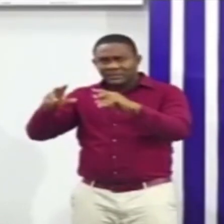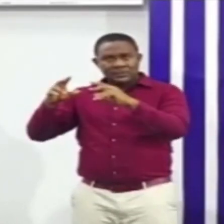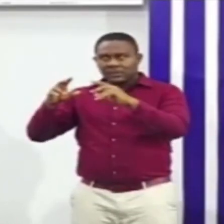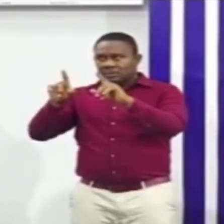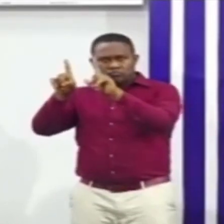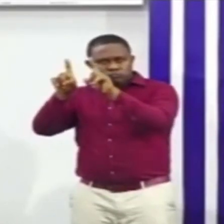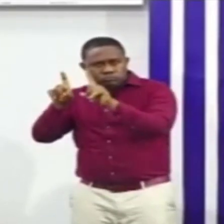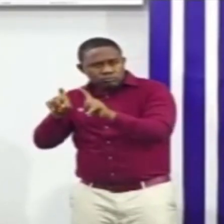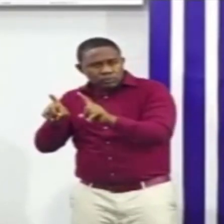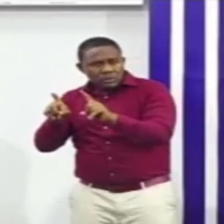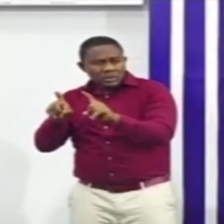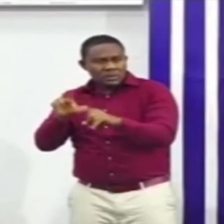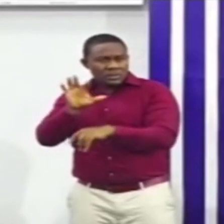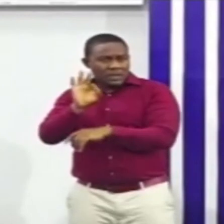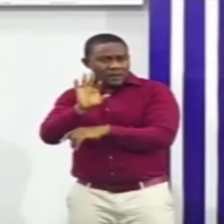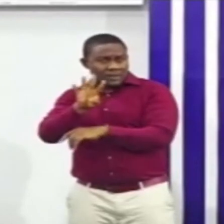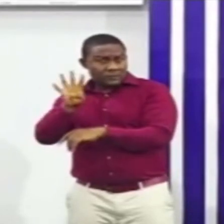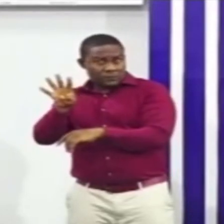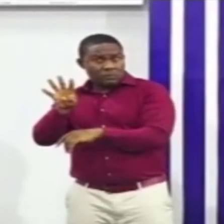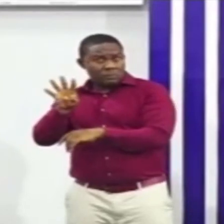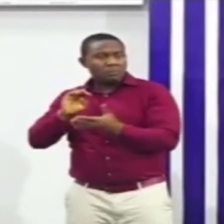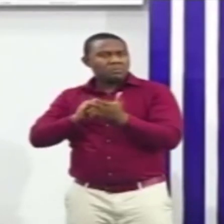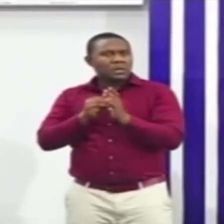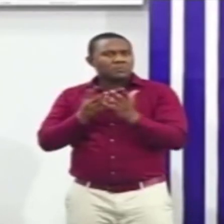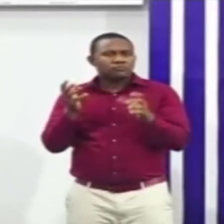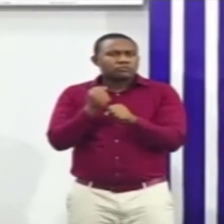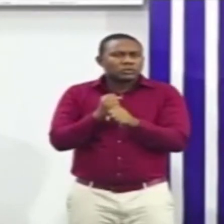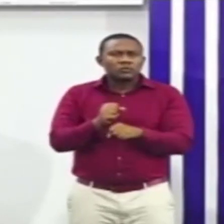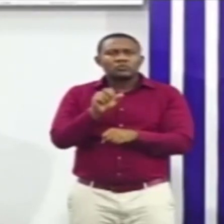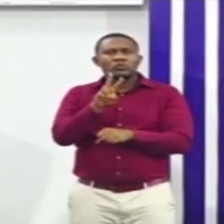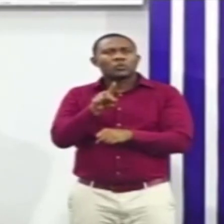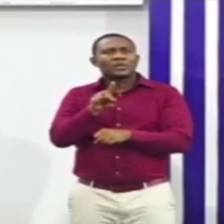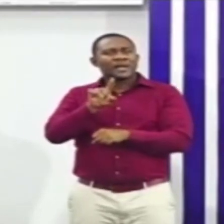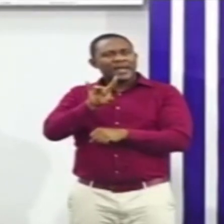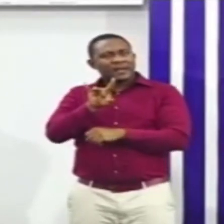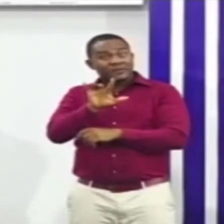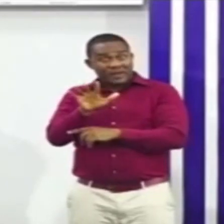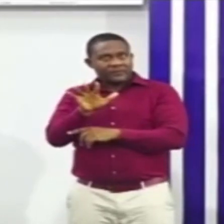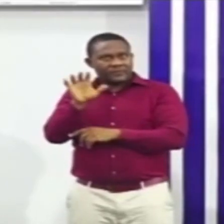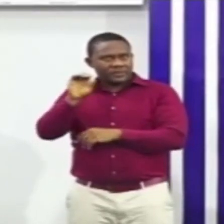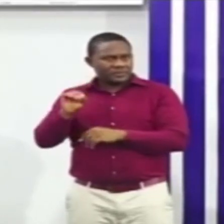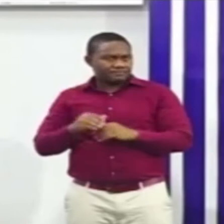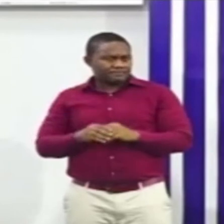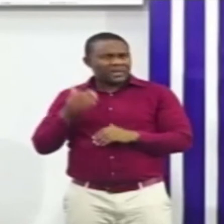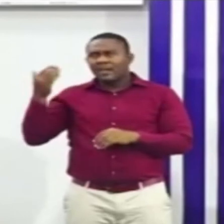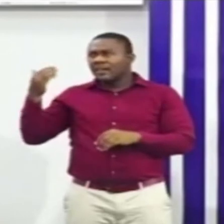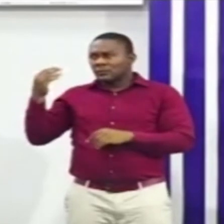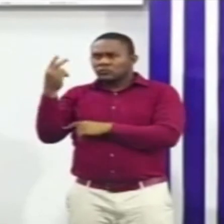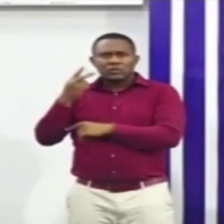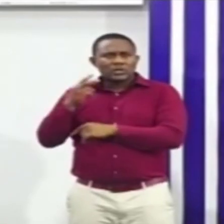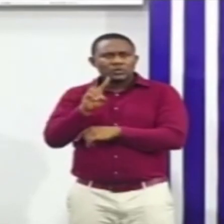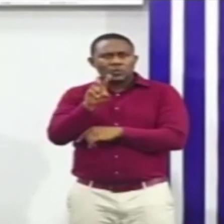giving it a positivity rate of 2.85%. The last presentation was about 2.9%.